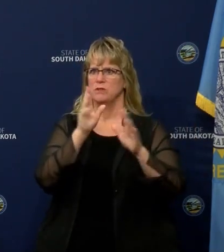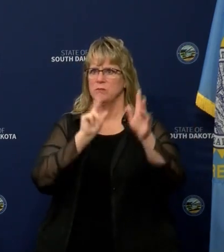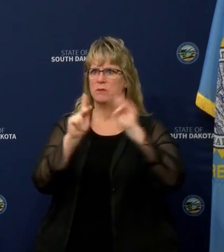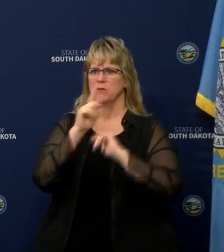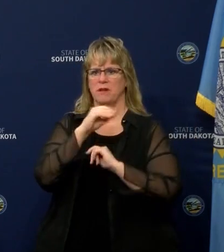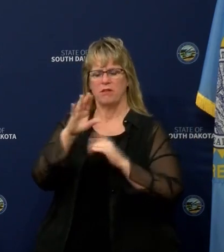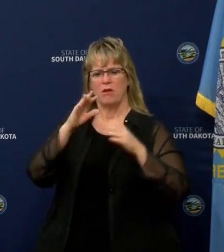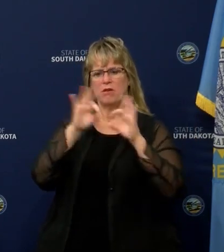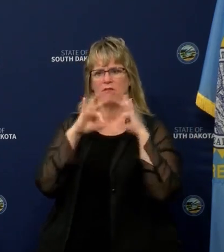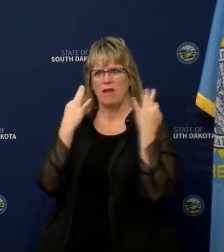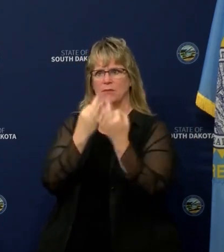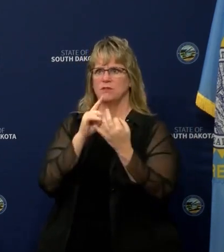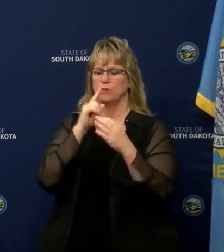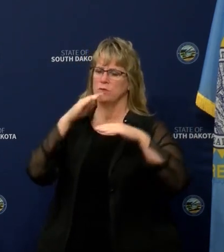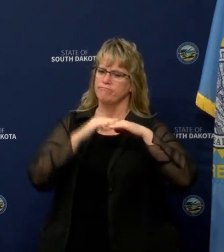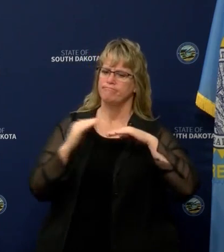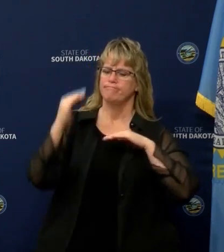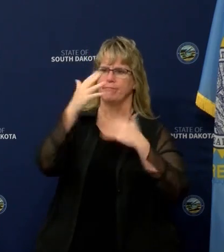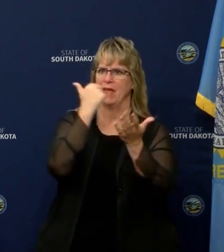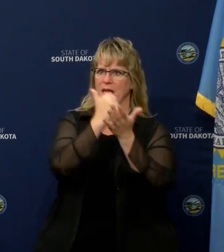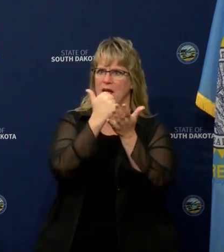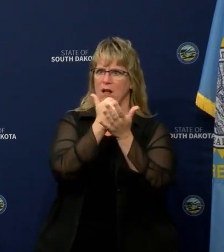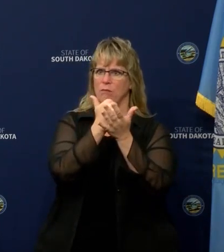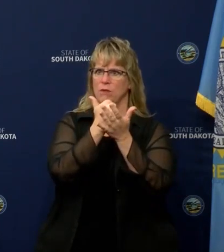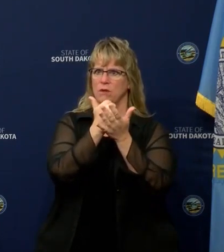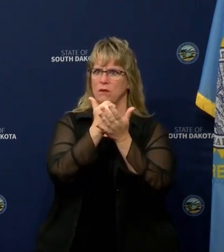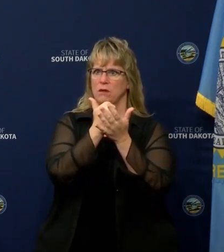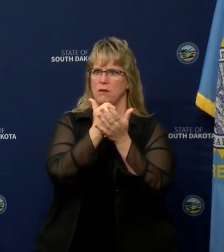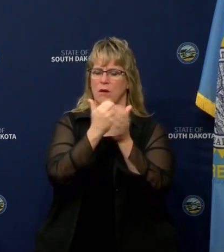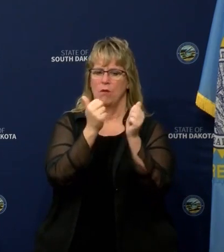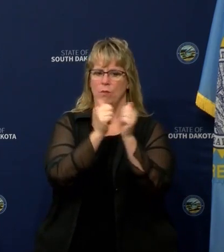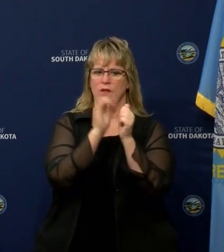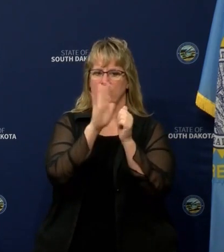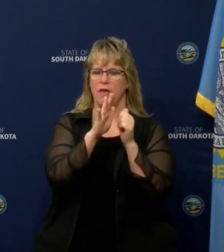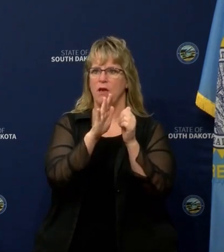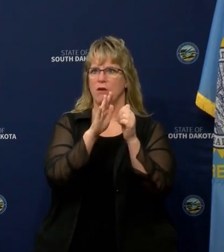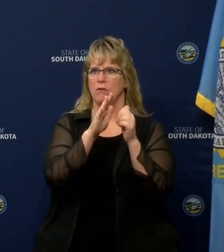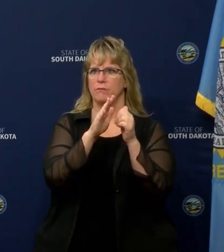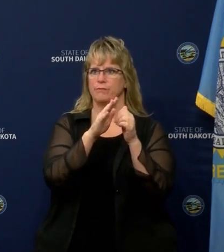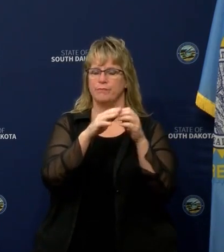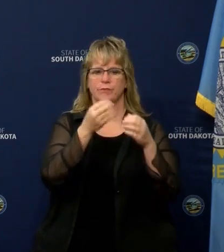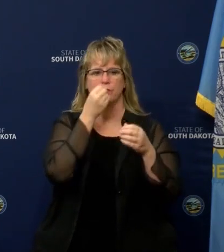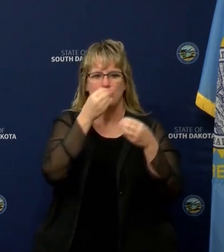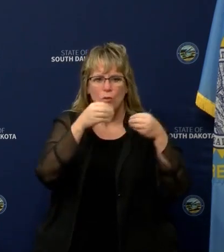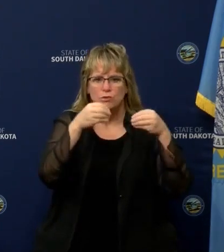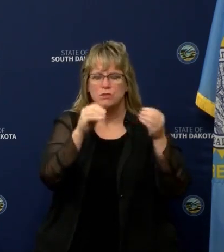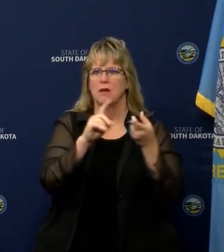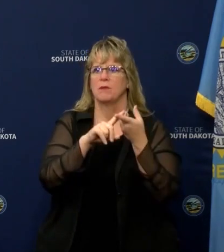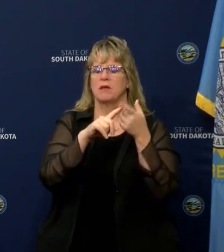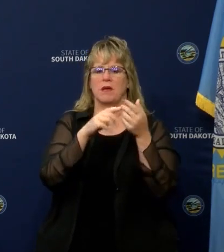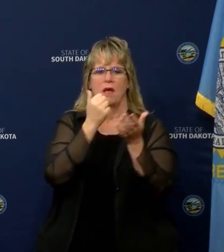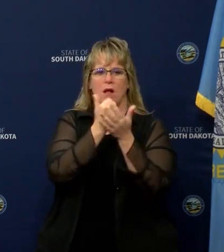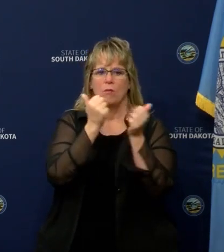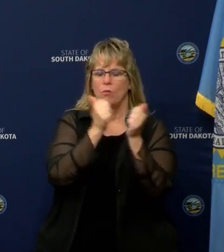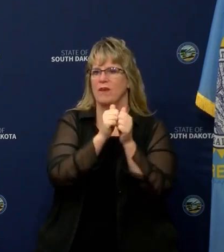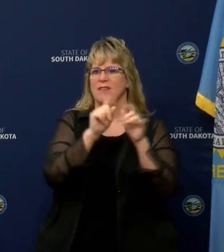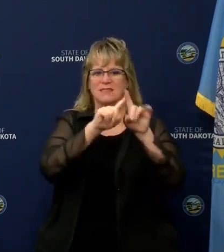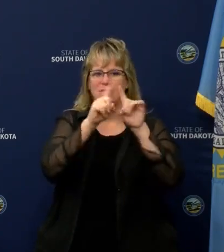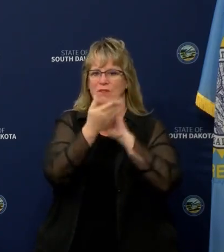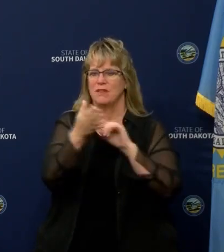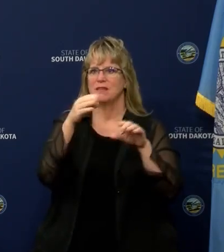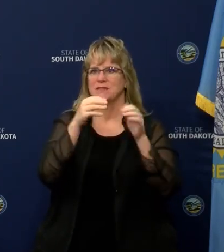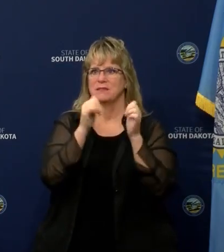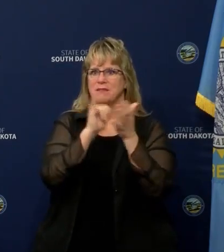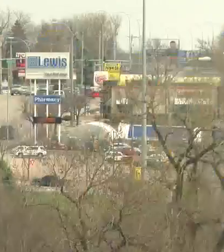to go above and beyond to help run their critical errands for them to help them with their grocery shopping, help them get things done